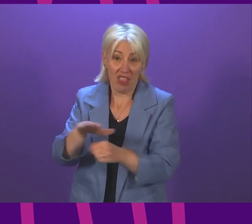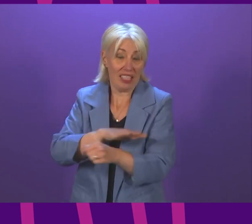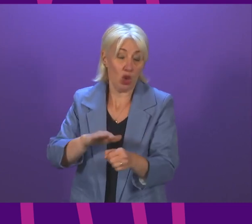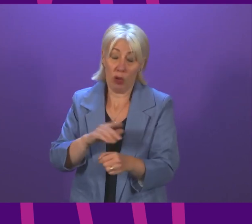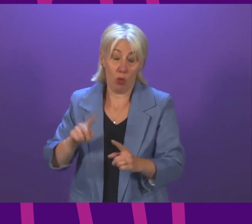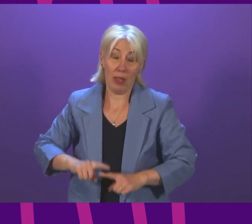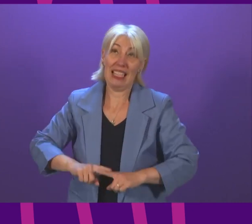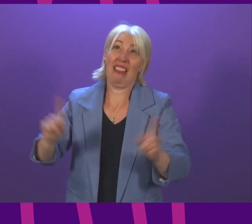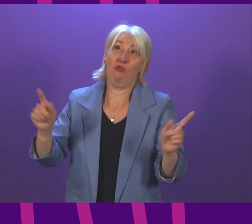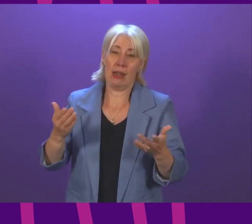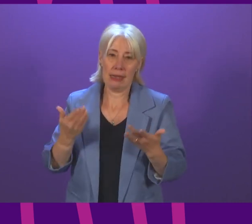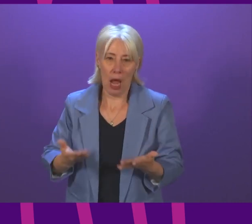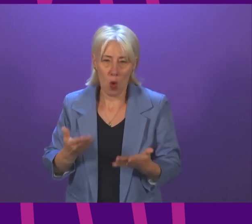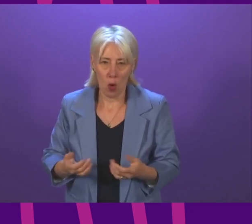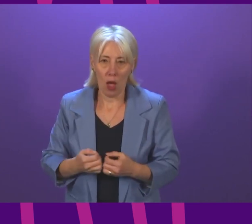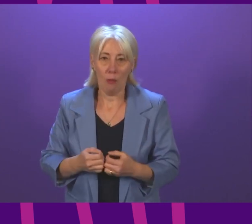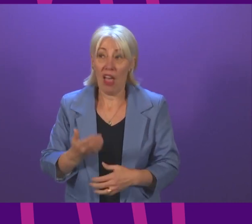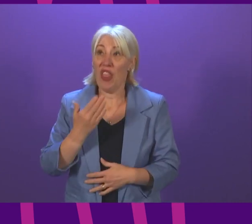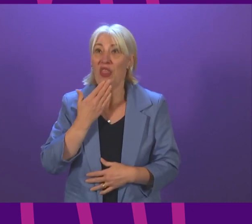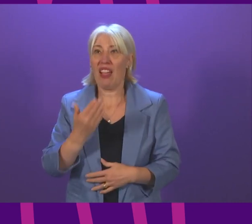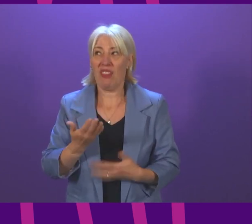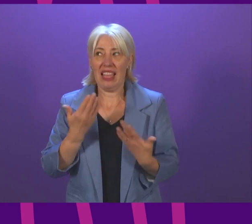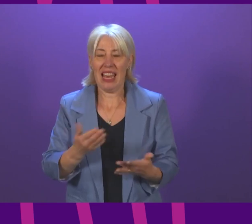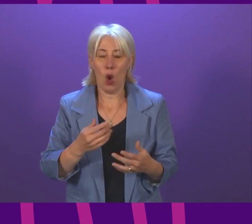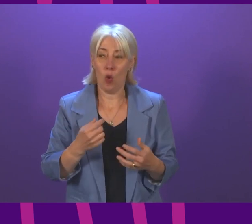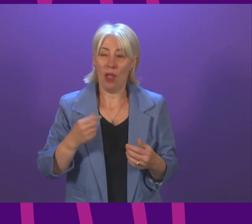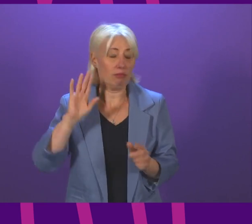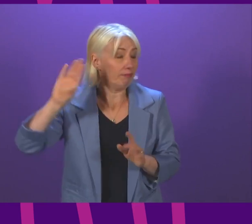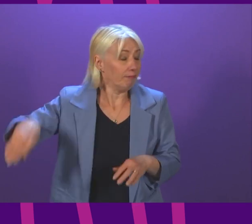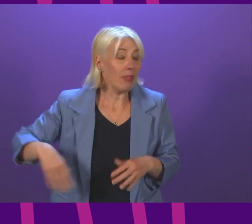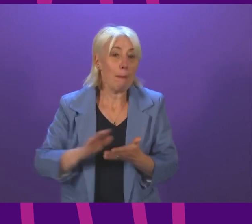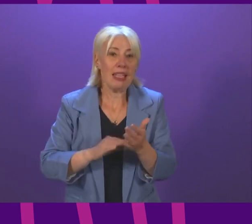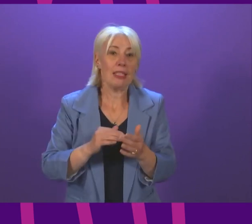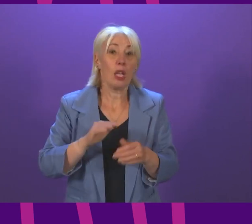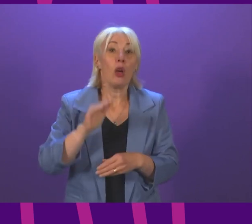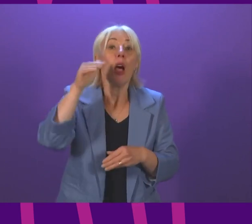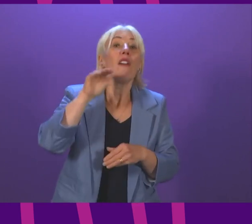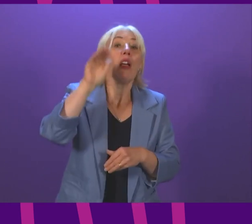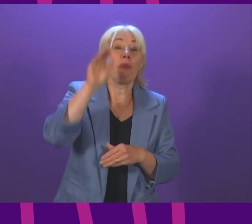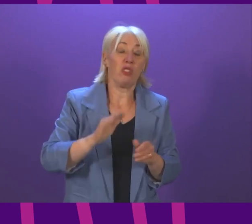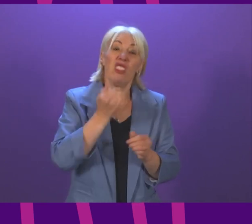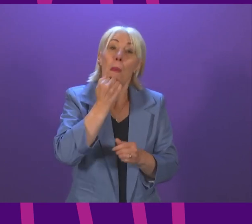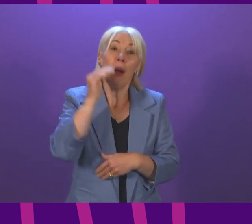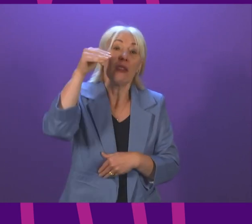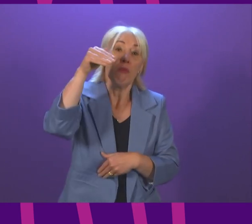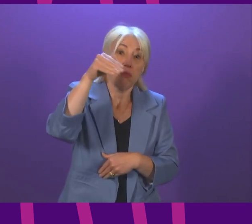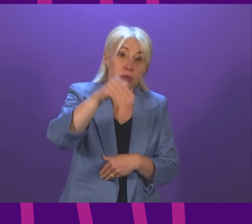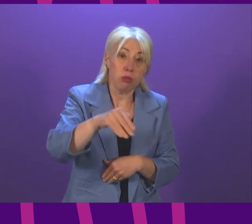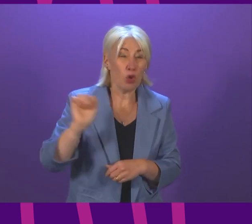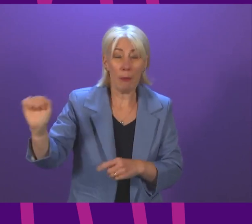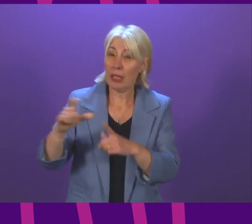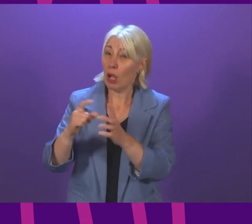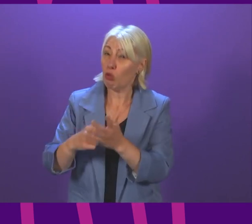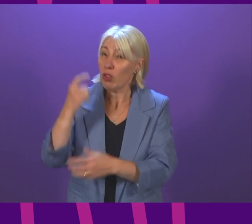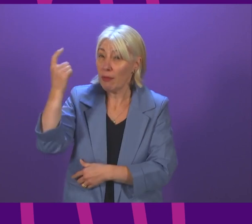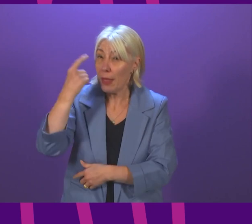now, thankfully, of having cases on a downward path. So perhaps it's Douglas Ross that needs to reflect a bit more on some of the